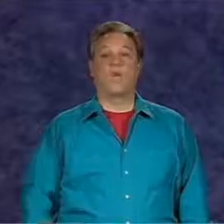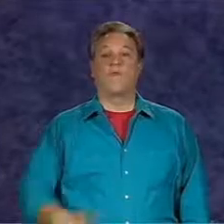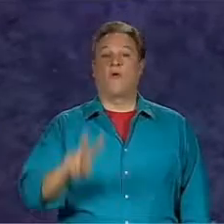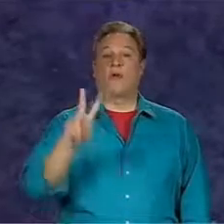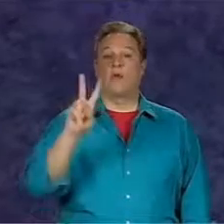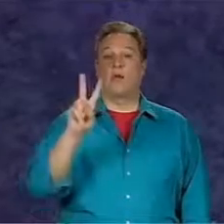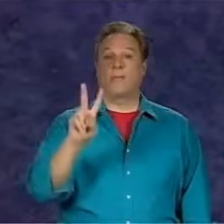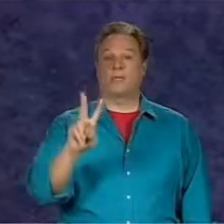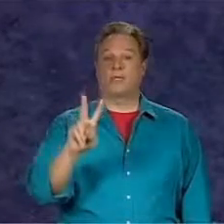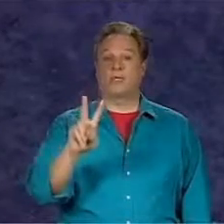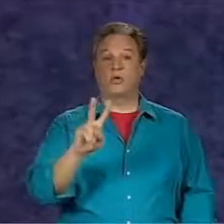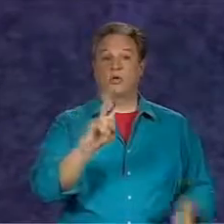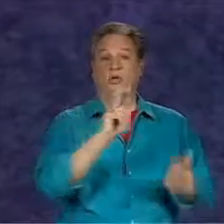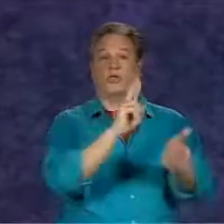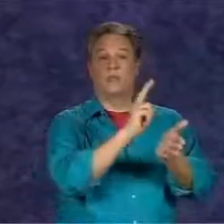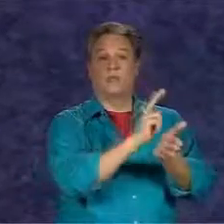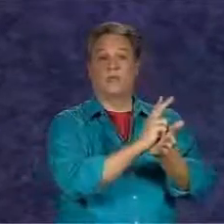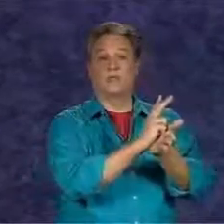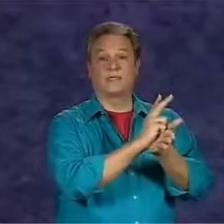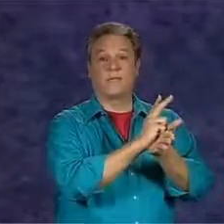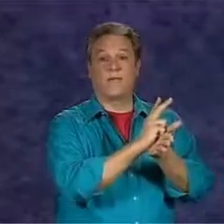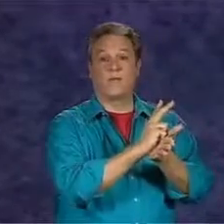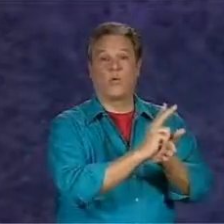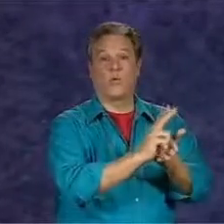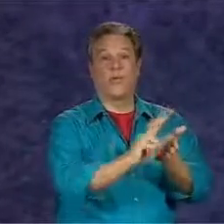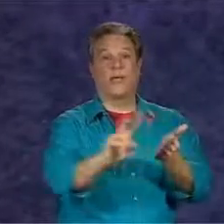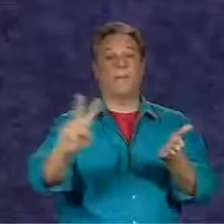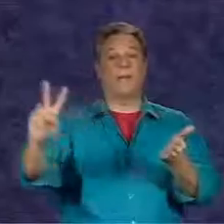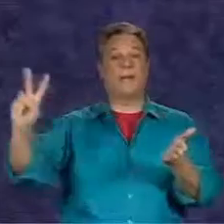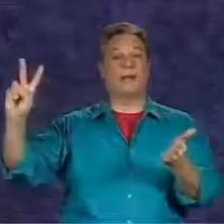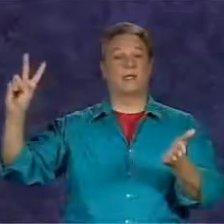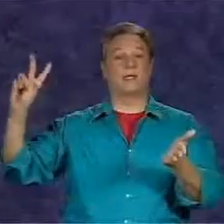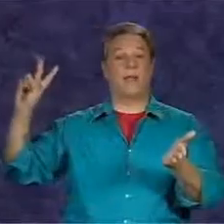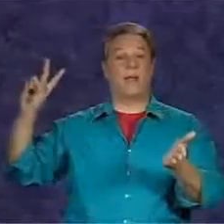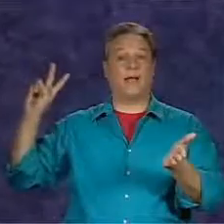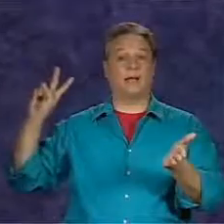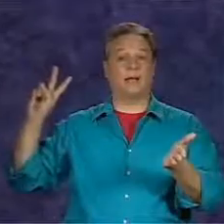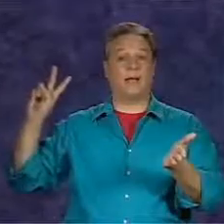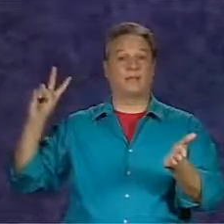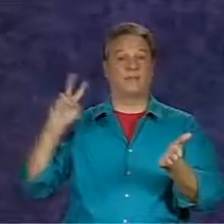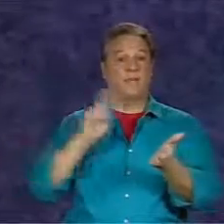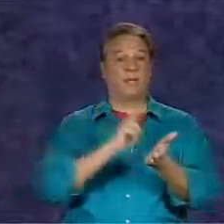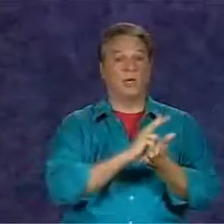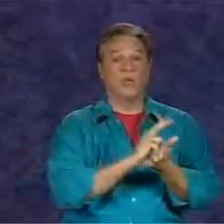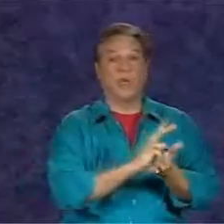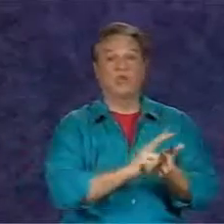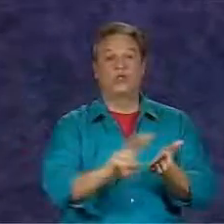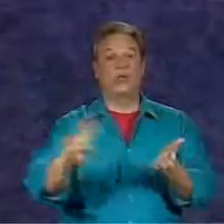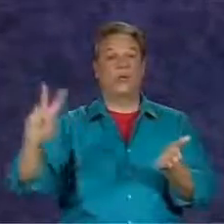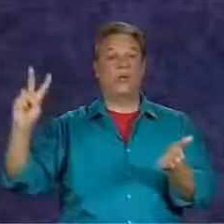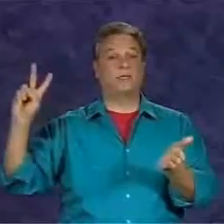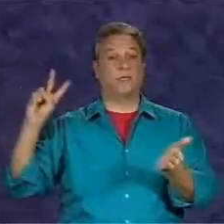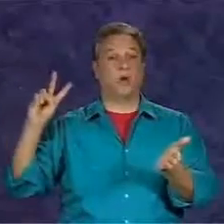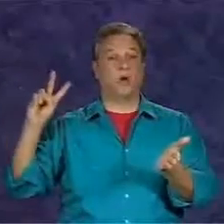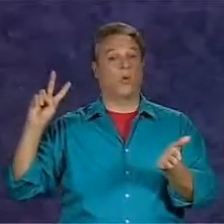Form the number two as you move the sign for week back into the past time to mean two weeks ago